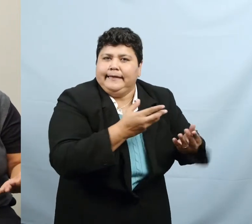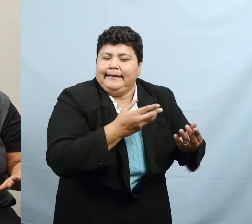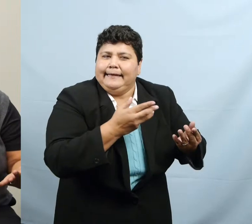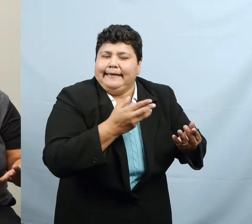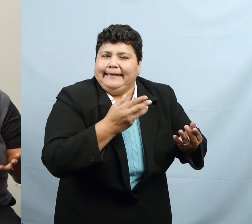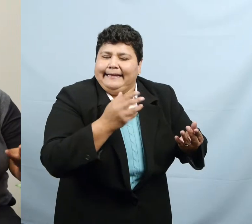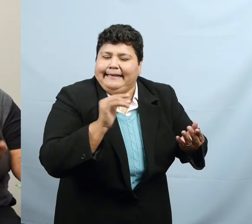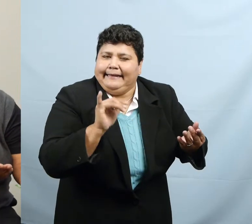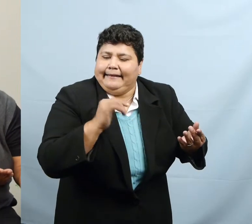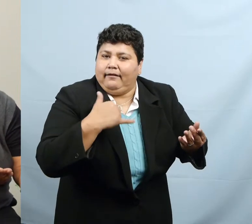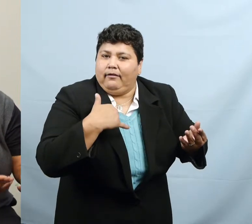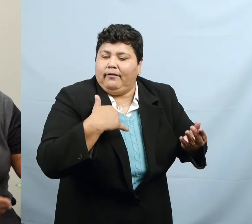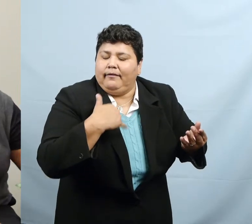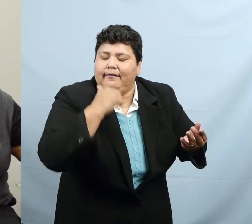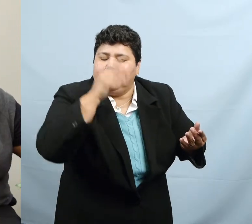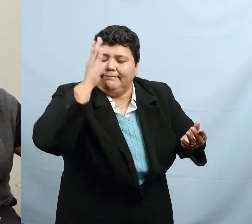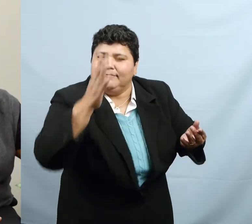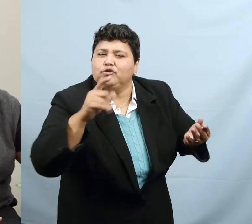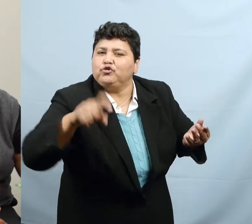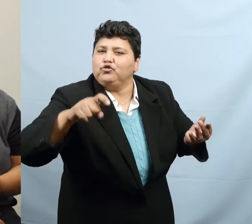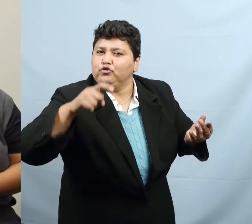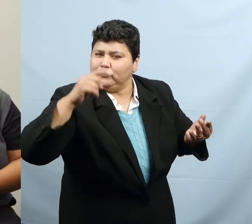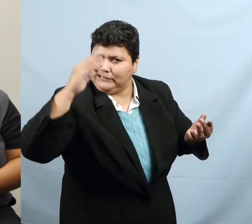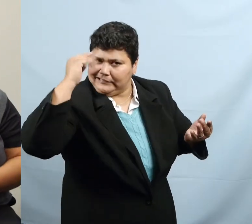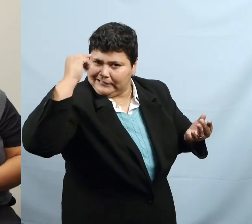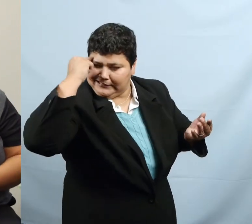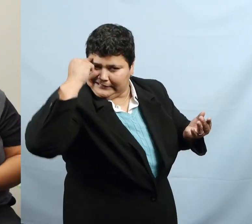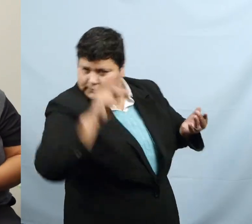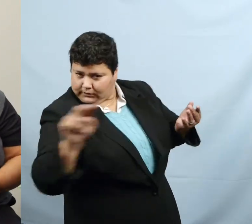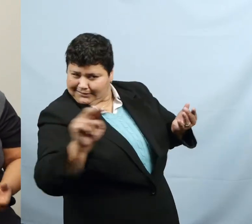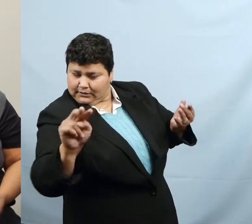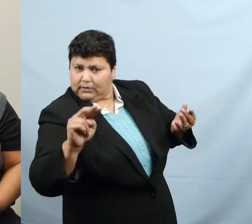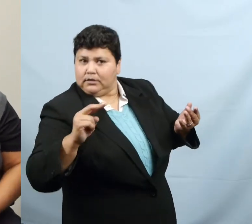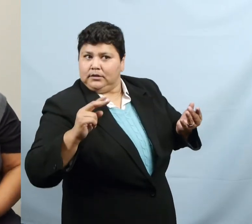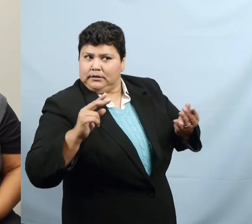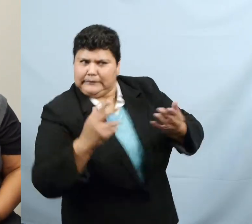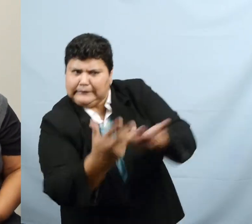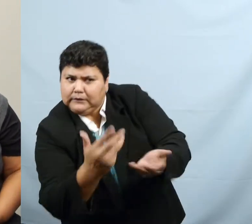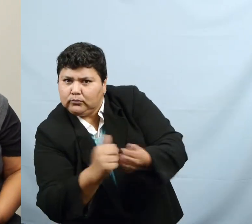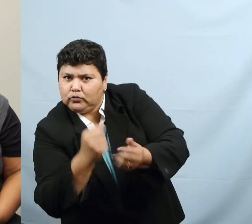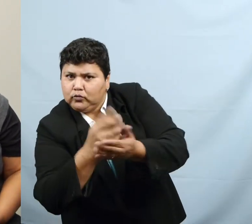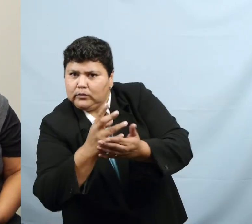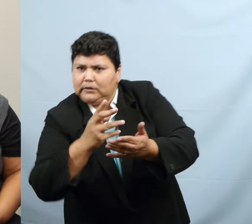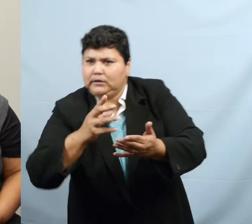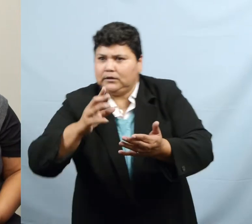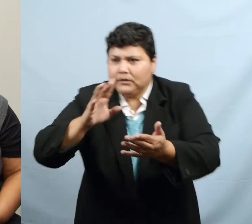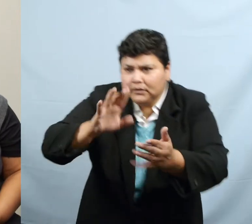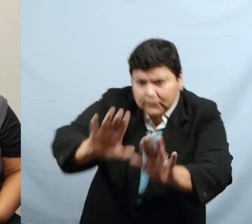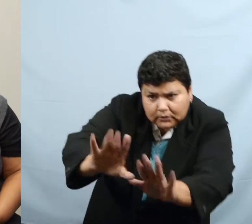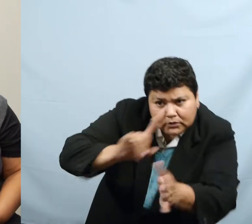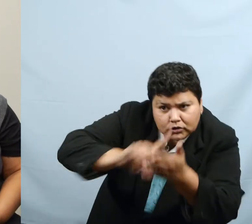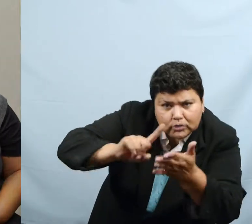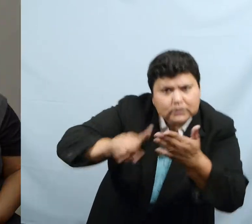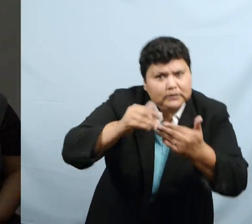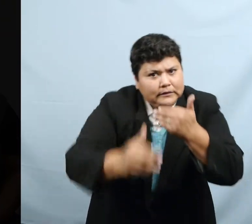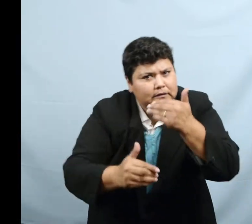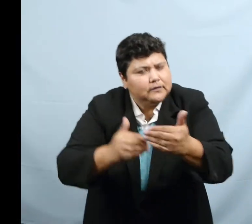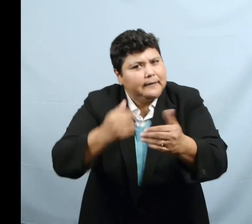been more assertive, made more comprehension checks, worked closely with the social worker to make sure Angel had gotten all of the information.